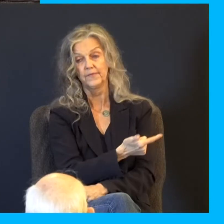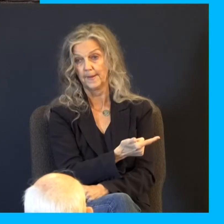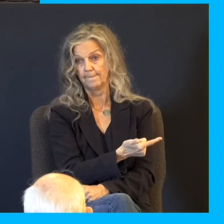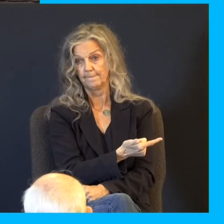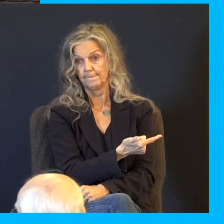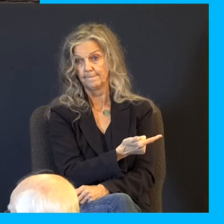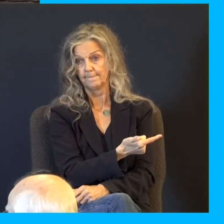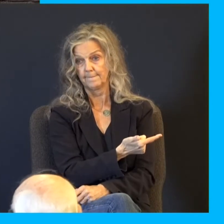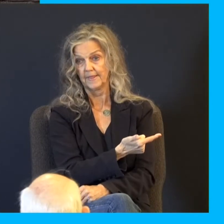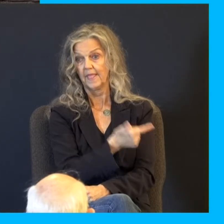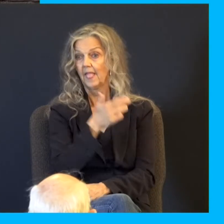rather than bail on their brother.